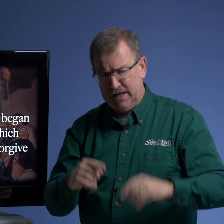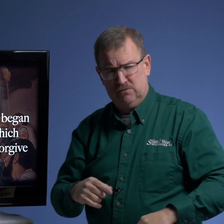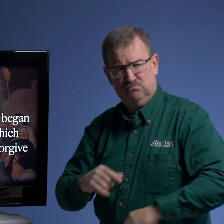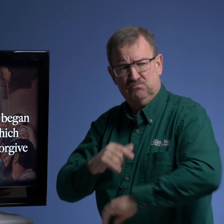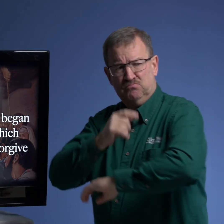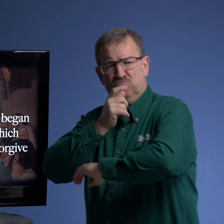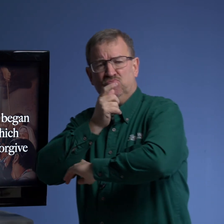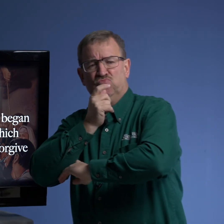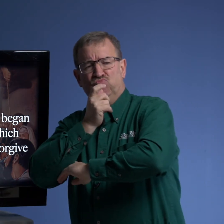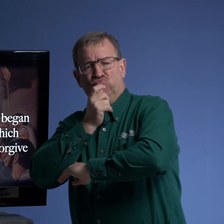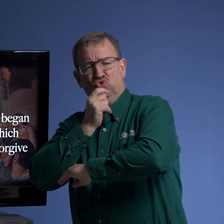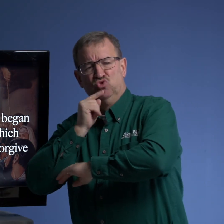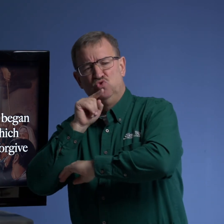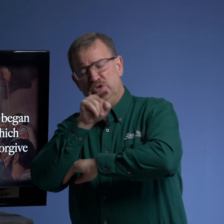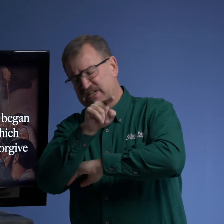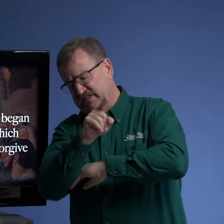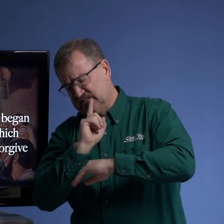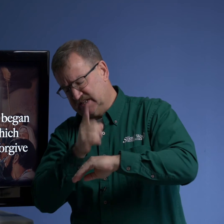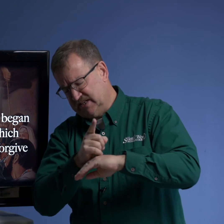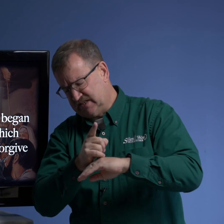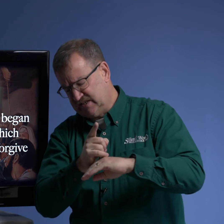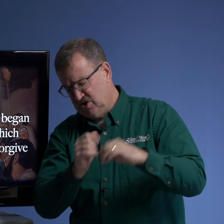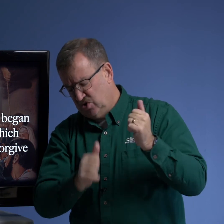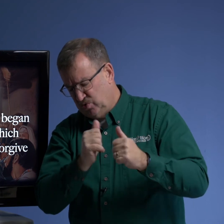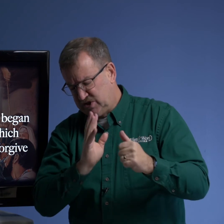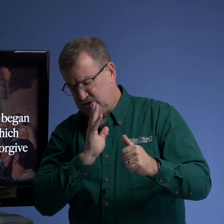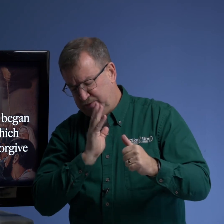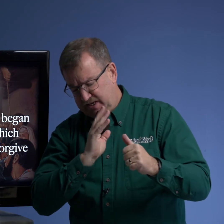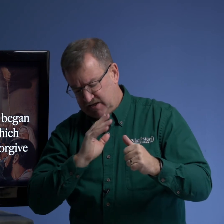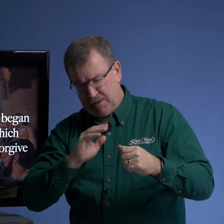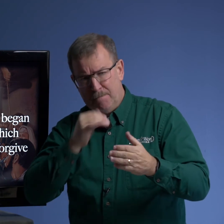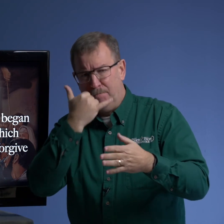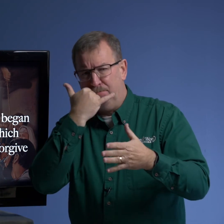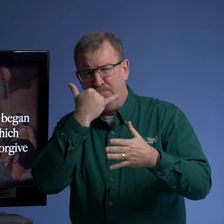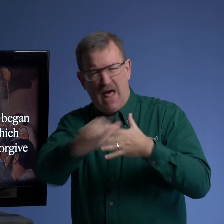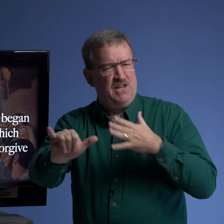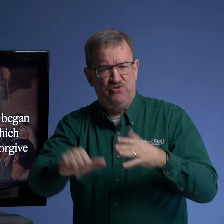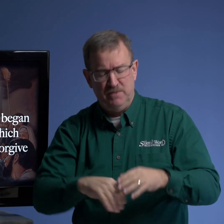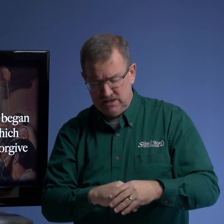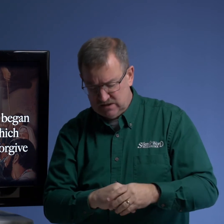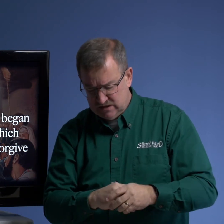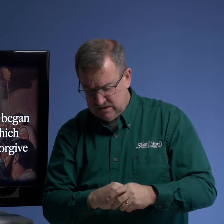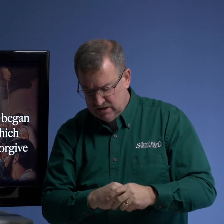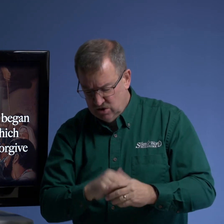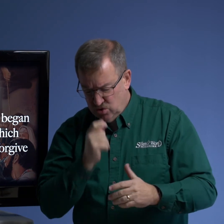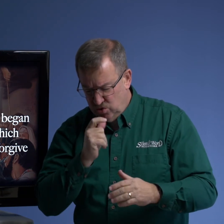who is this which speaketh blasphemies who